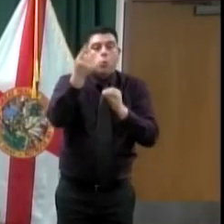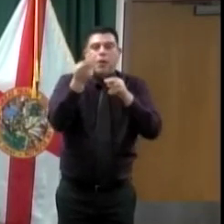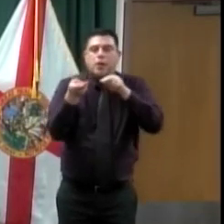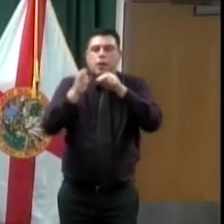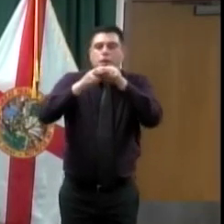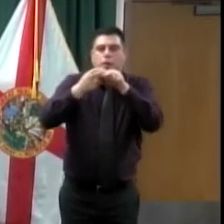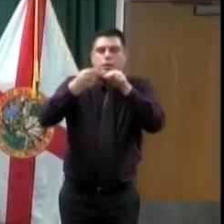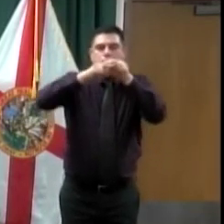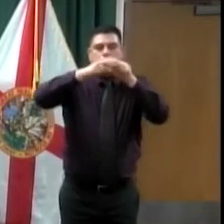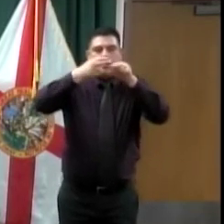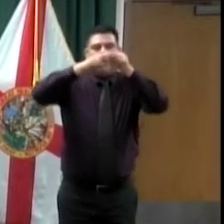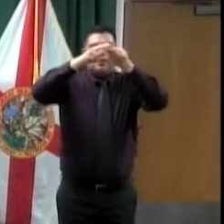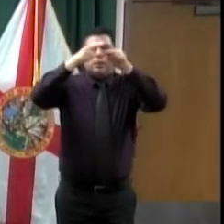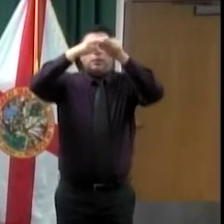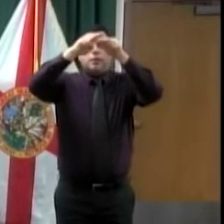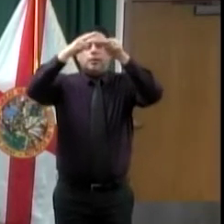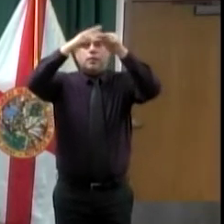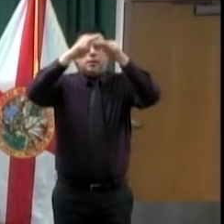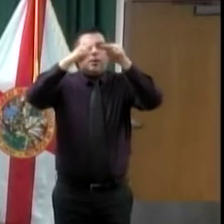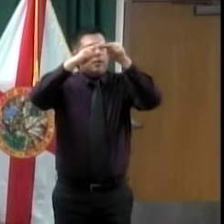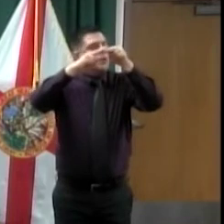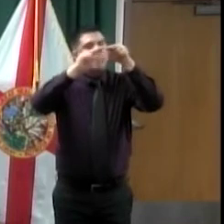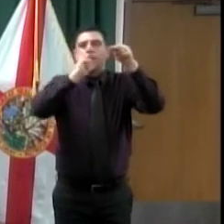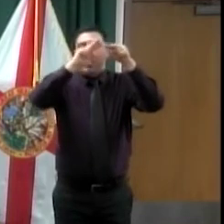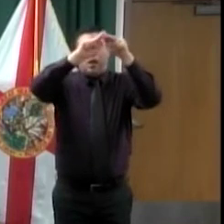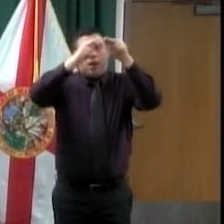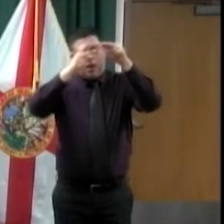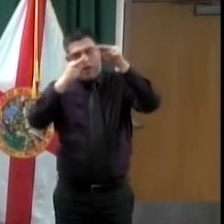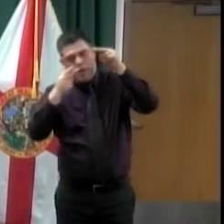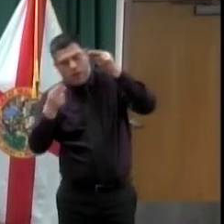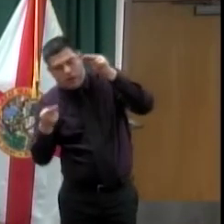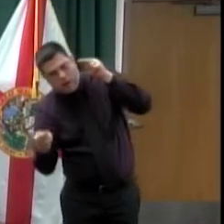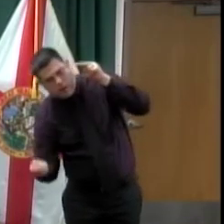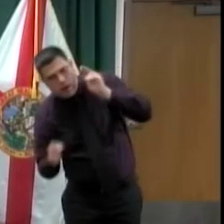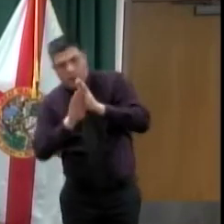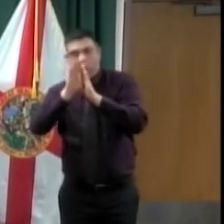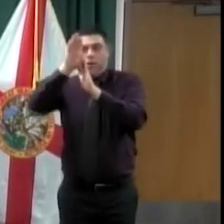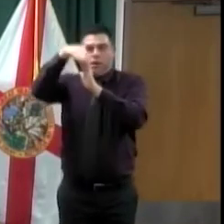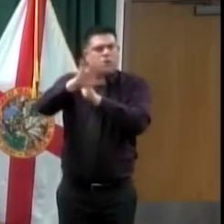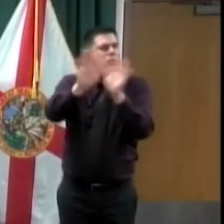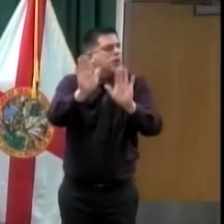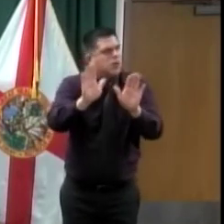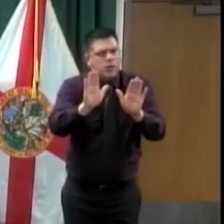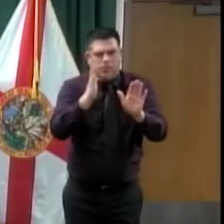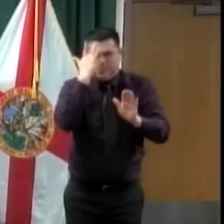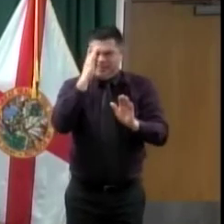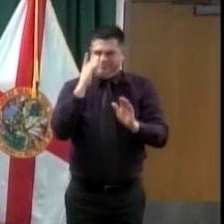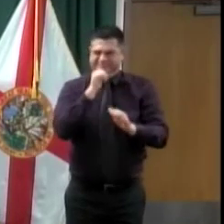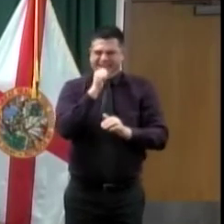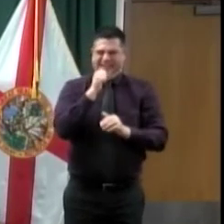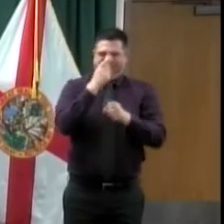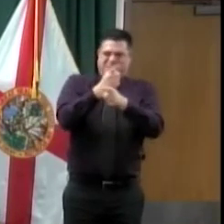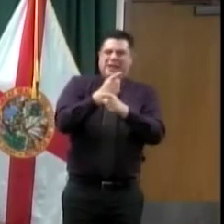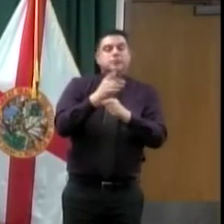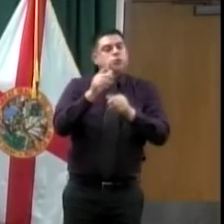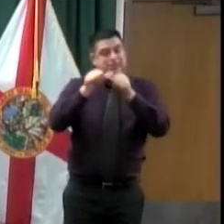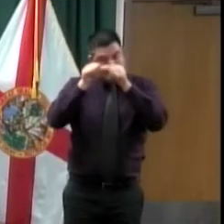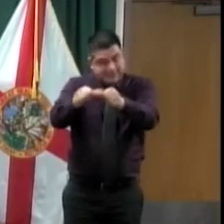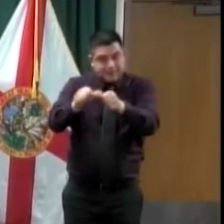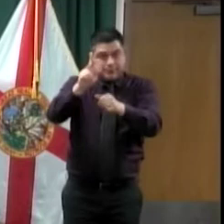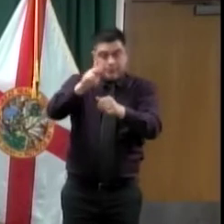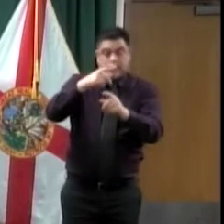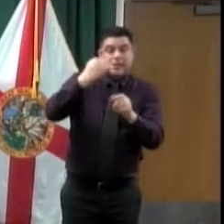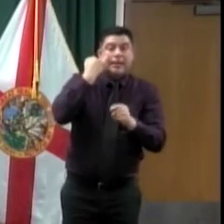never go down, which is very weird, and I know they're looking at how they're going to change that, but currently the